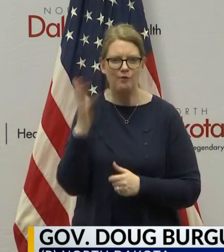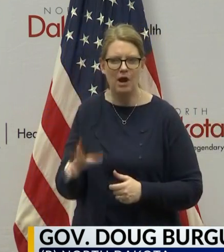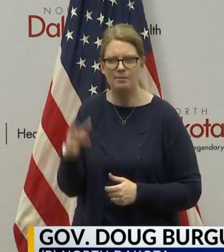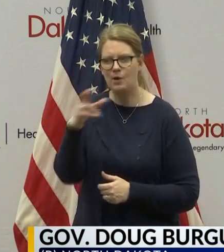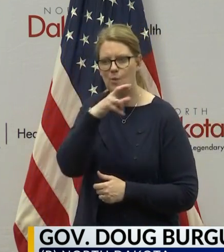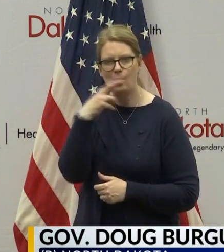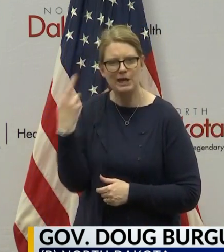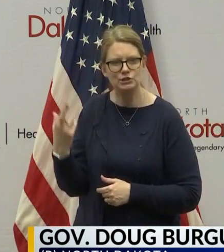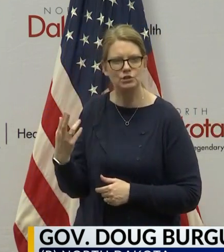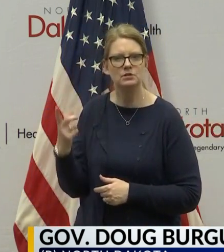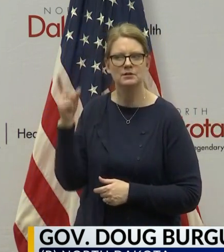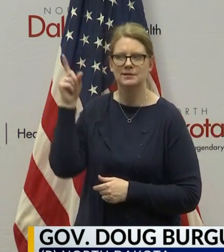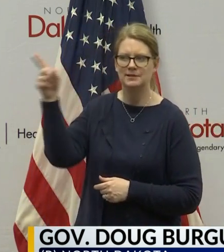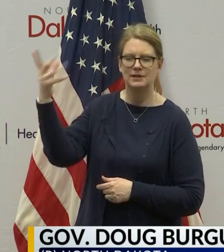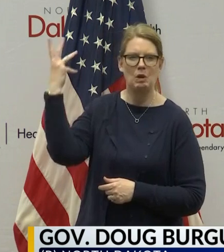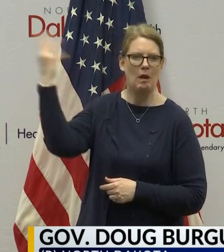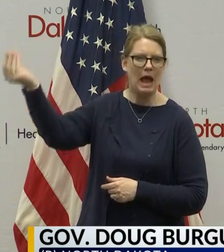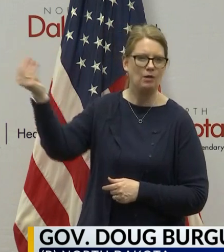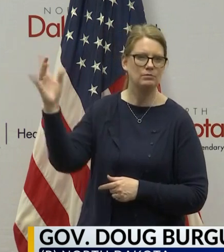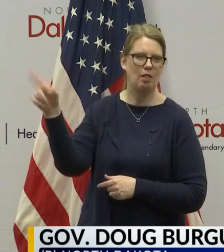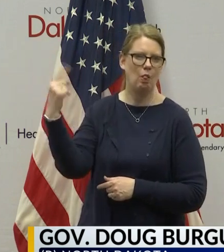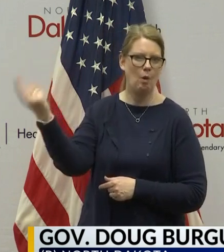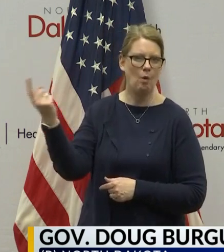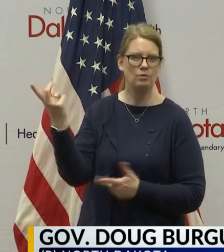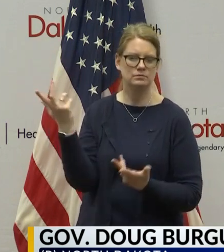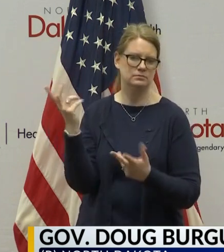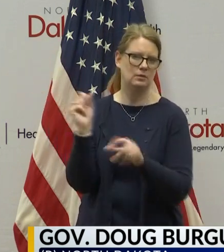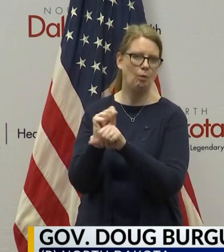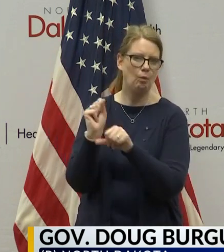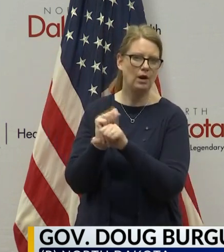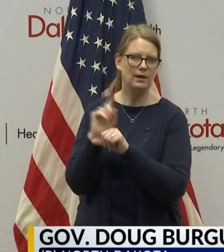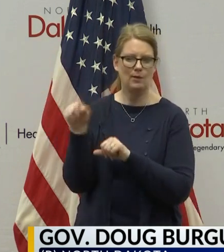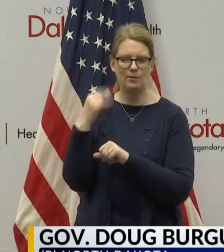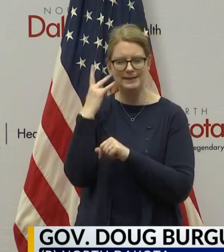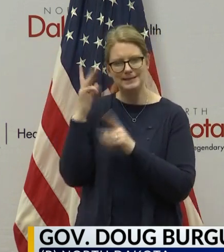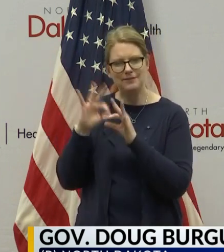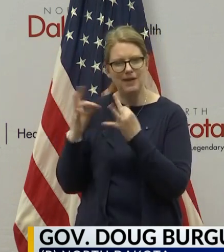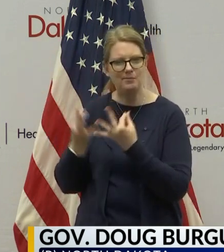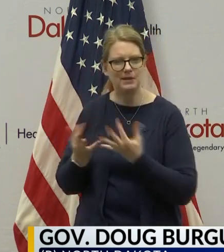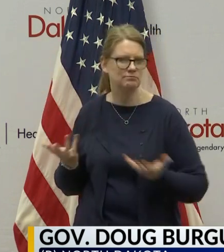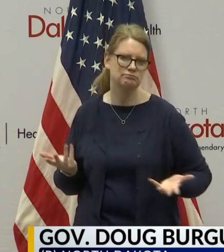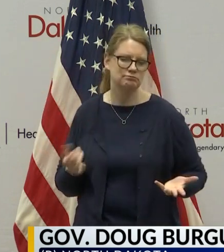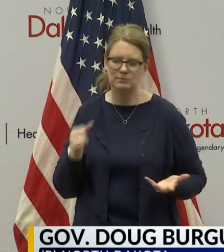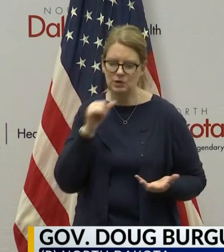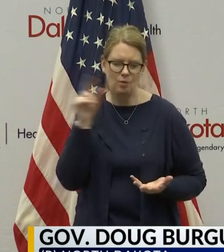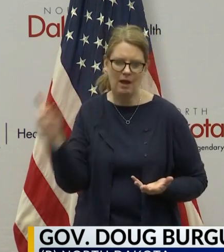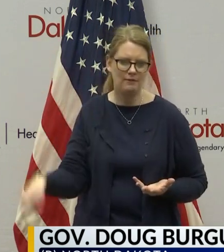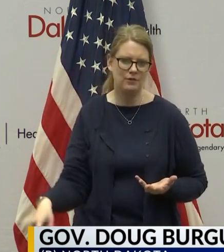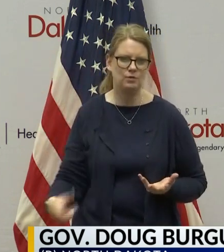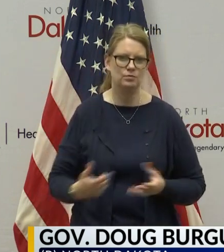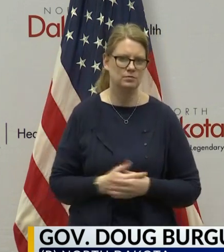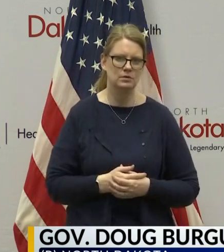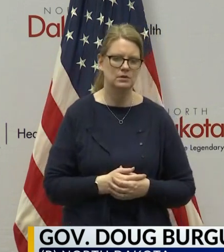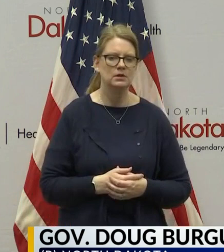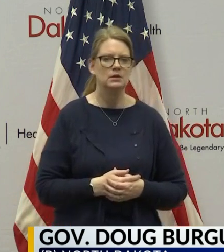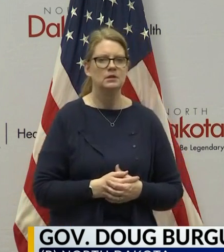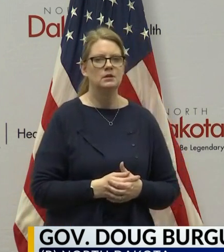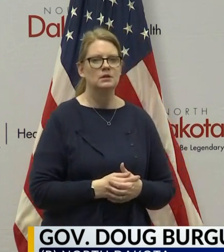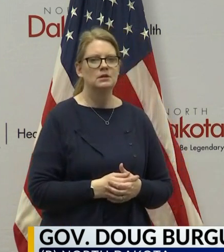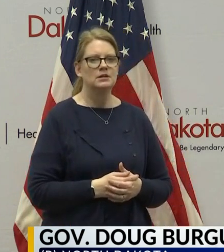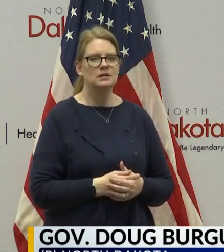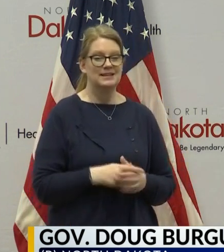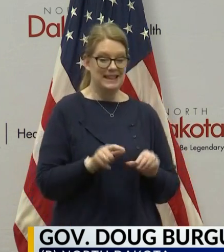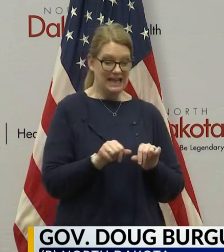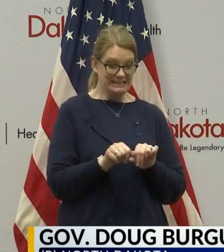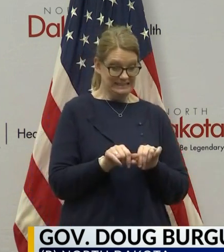rancher going out by yourself to do your work and only seeing family members, know, again, it's – the spread that we're